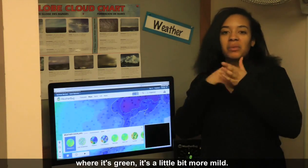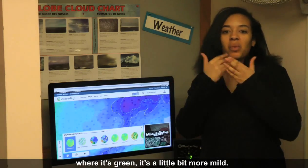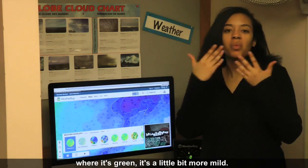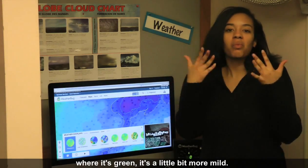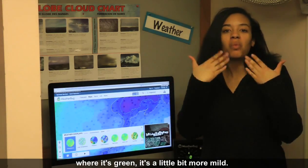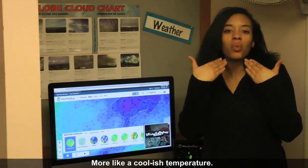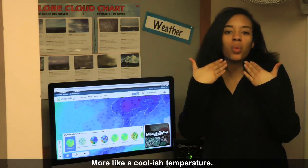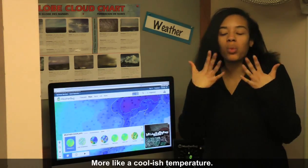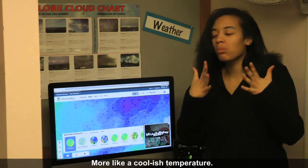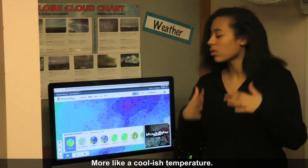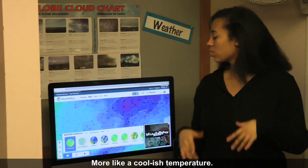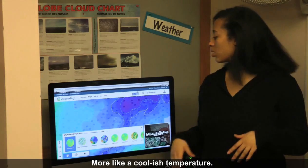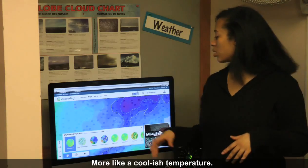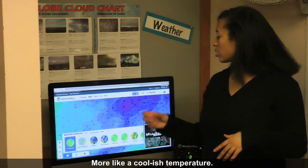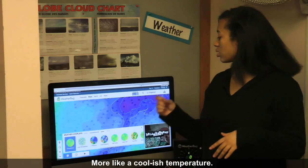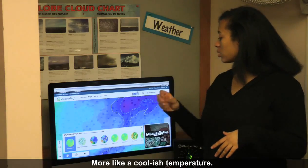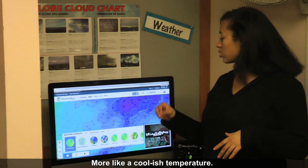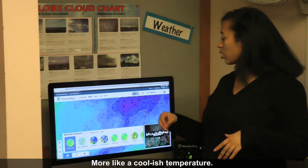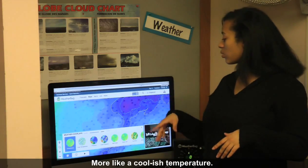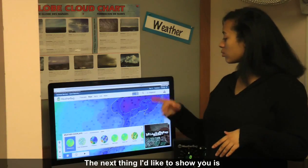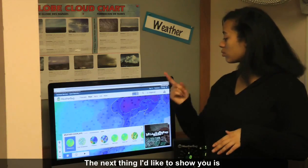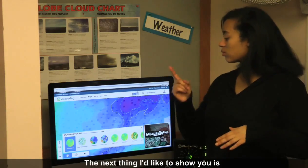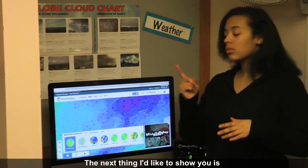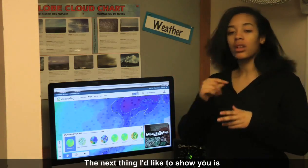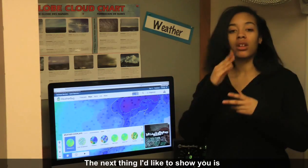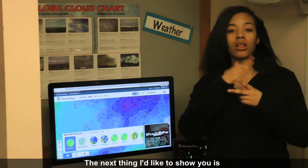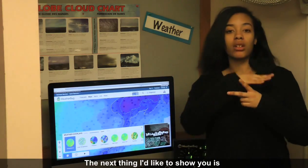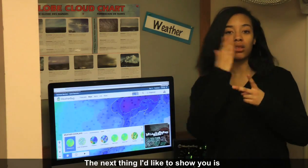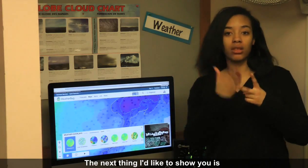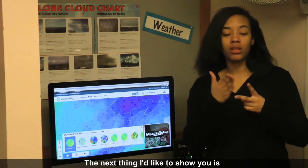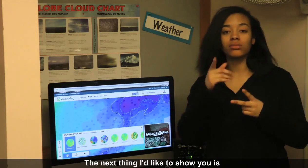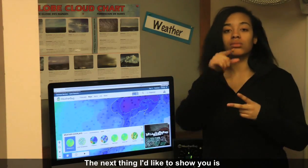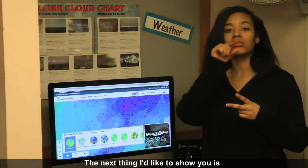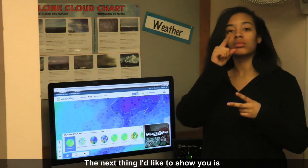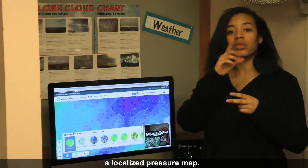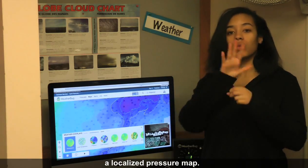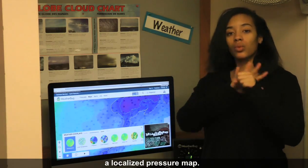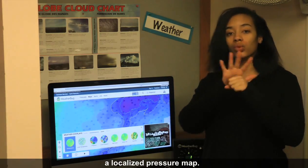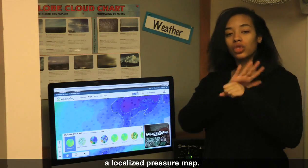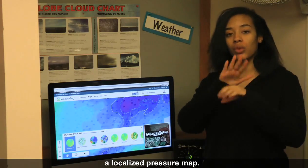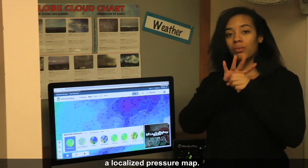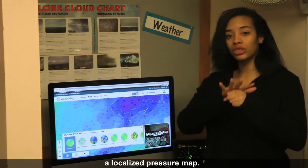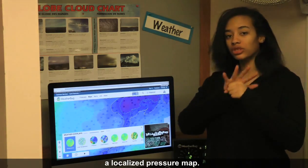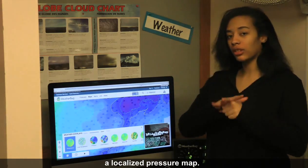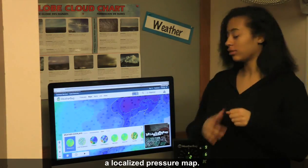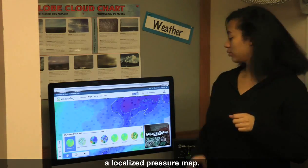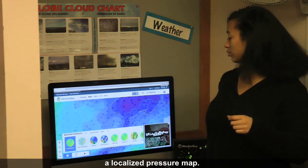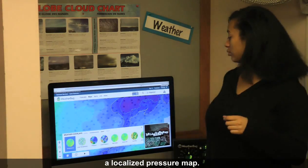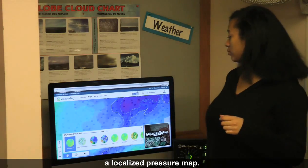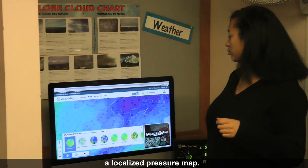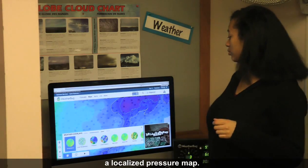more mild, more like a coolish temperature. The next thing I'd like to show you is a localized pressure map.